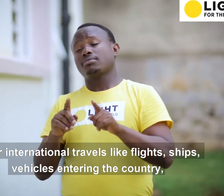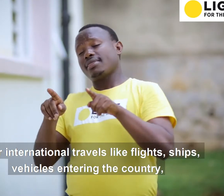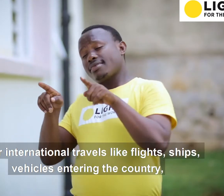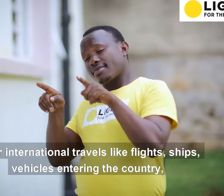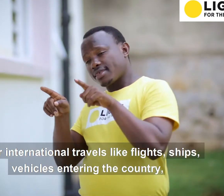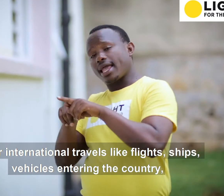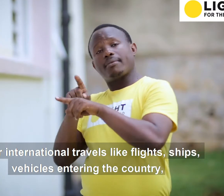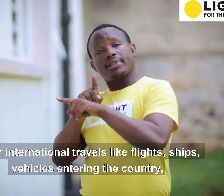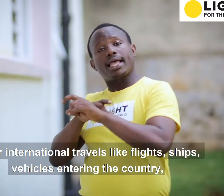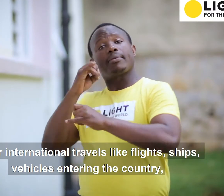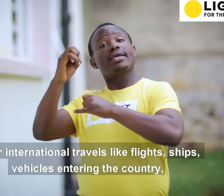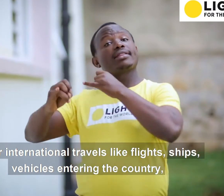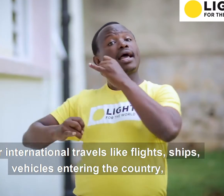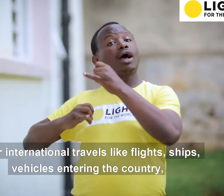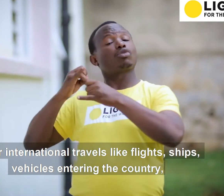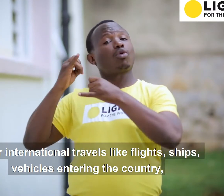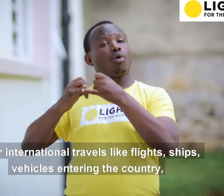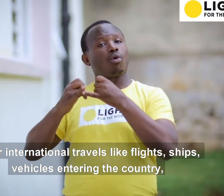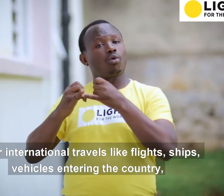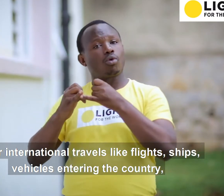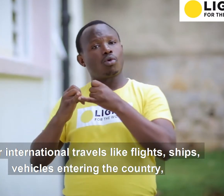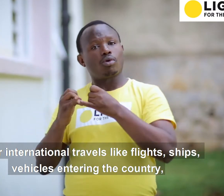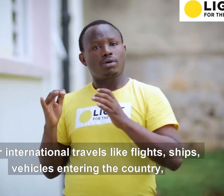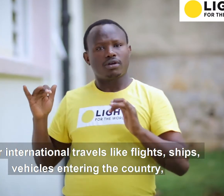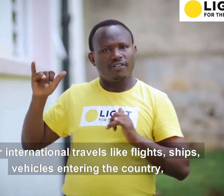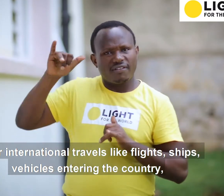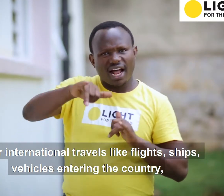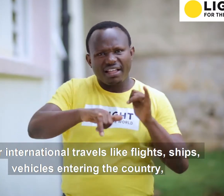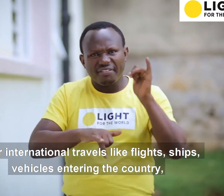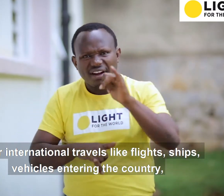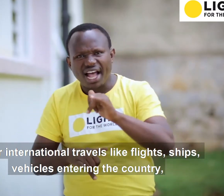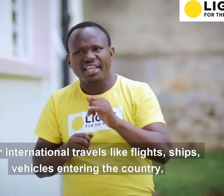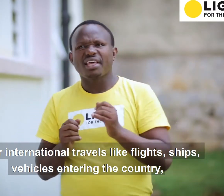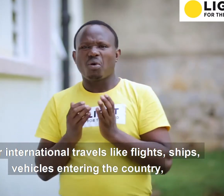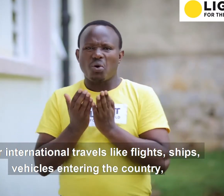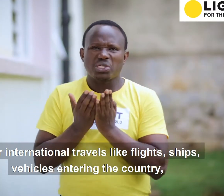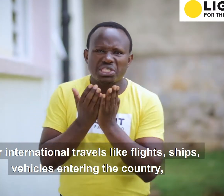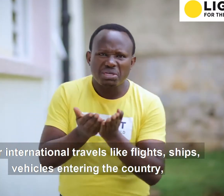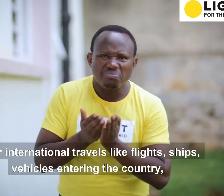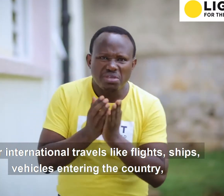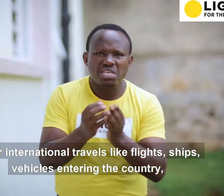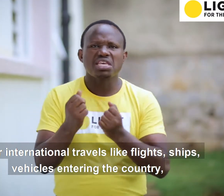5. For international travels, like flights, ships, vehicles entering the country,